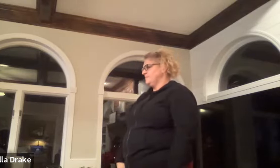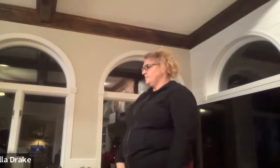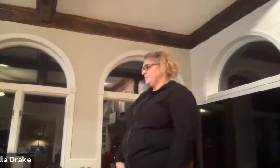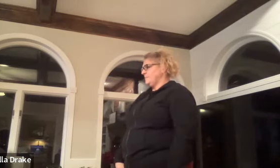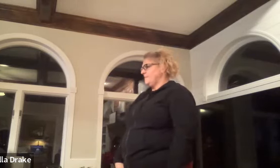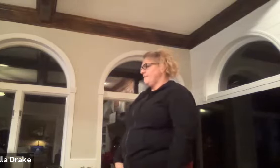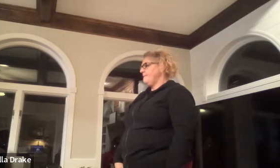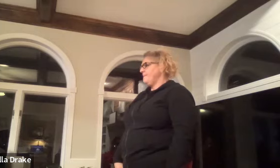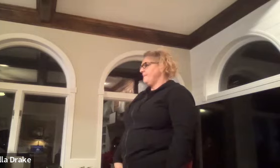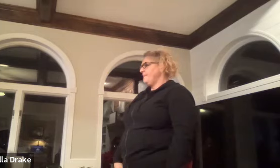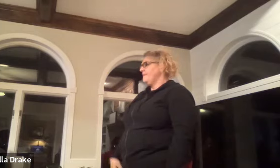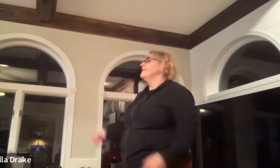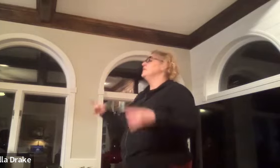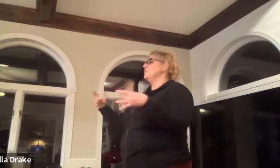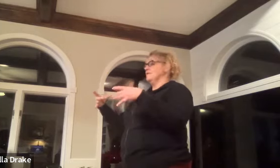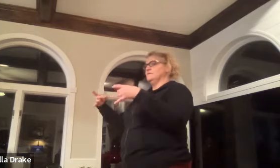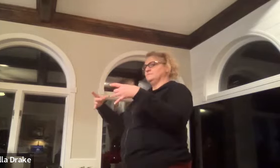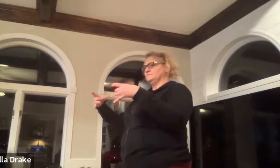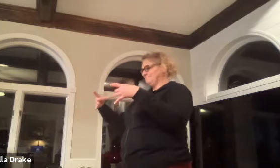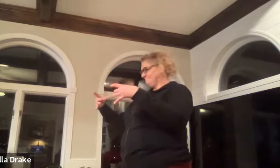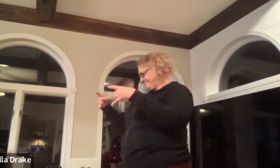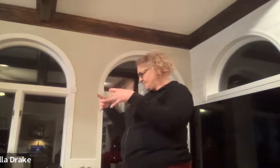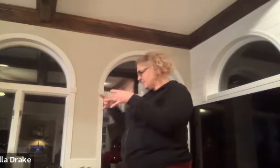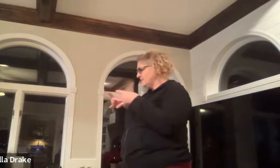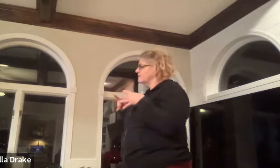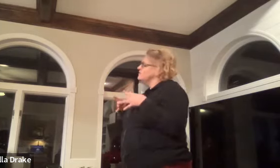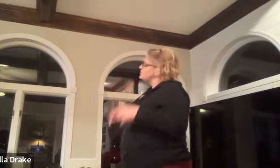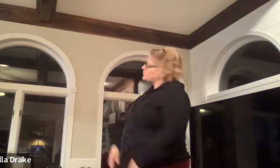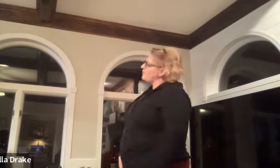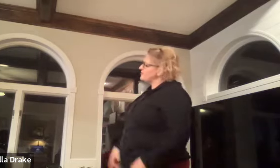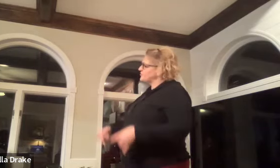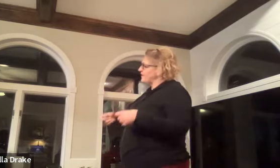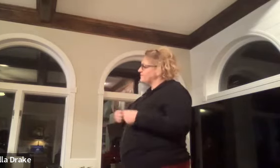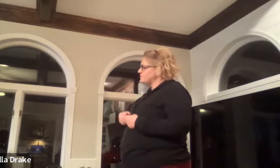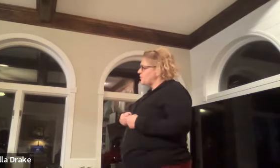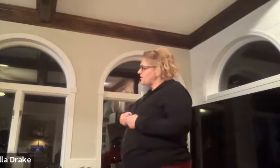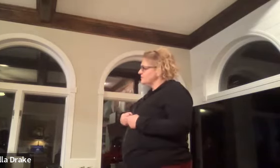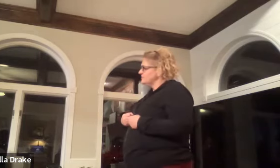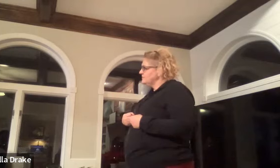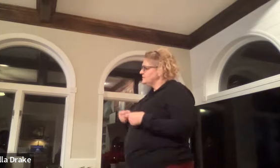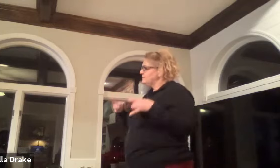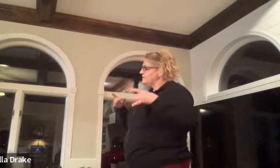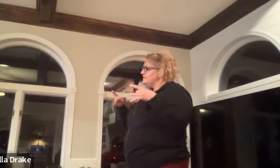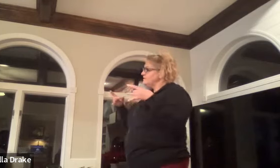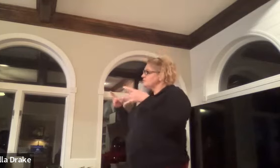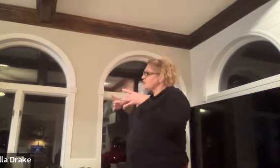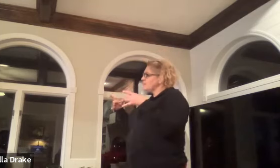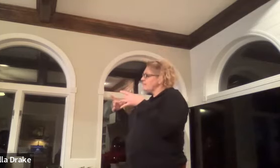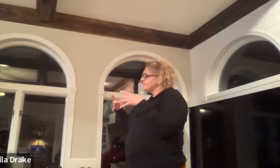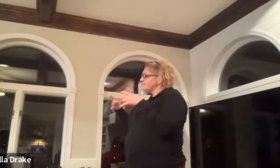dc use a starbucks that has us a little bit yes is starbucks your favorite store starbucks